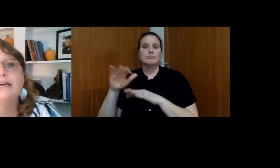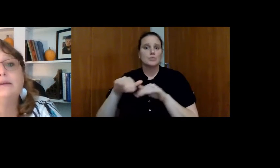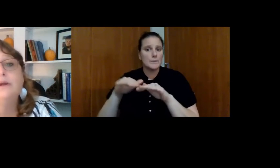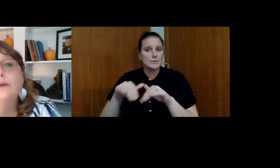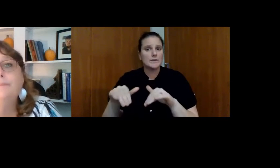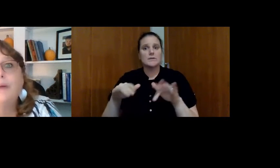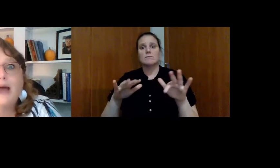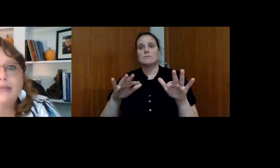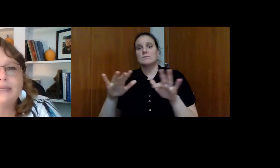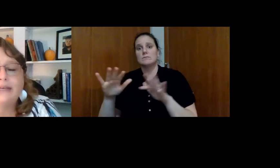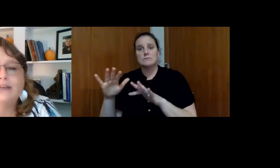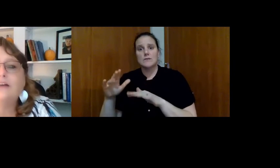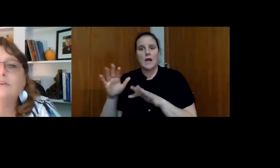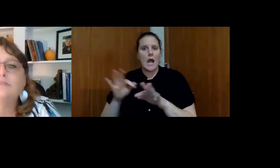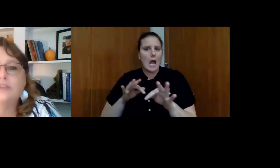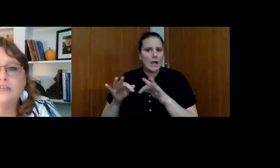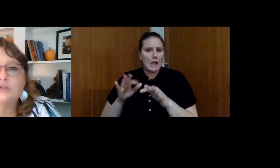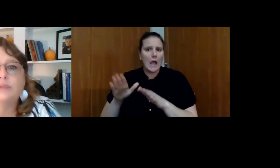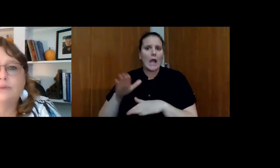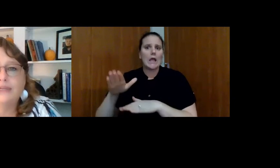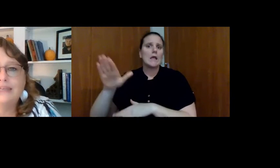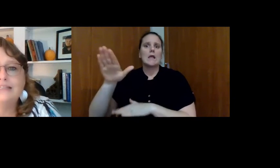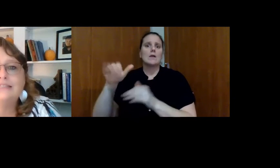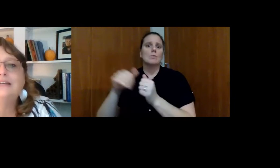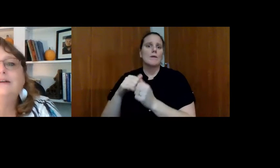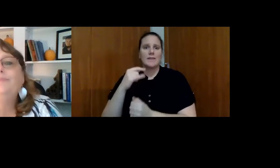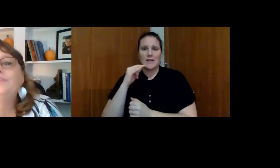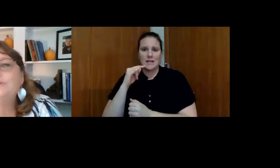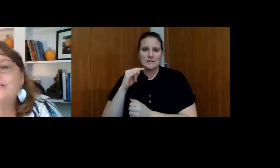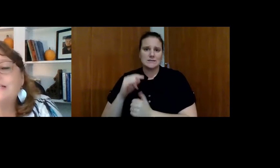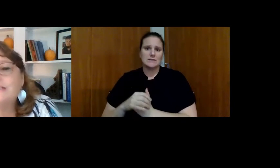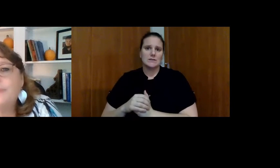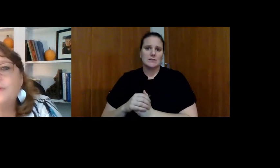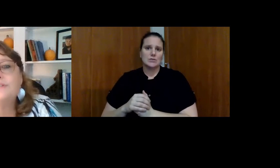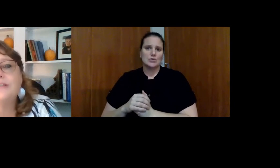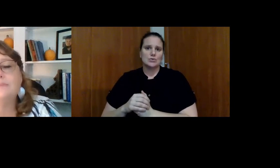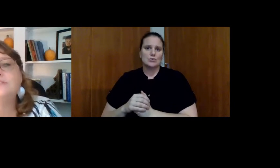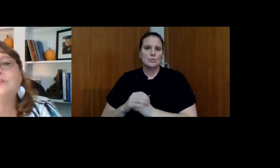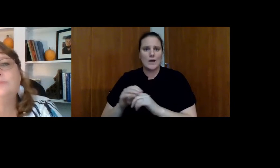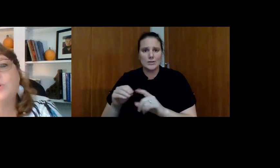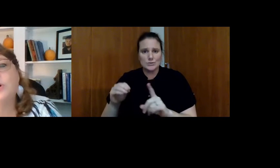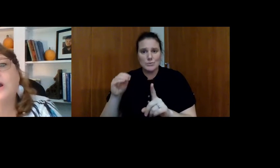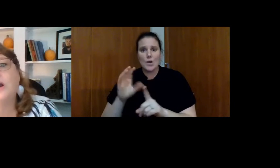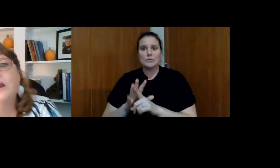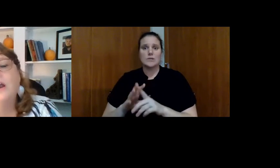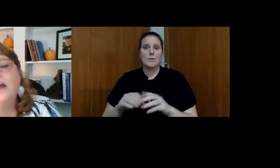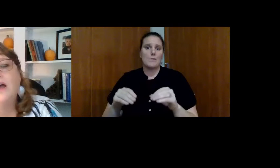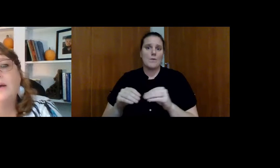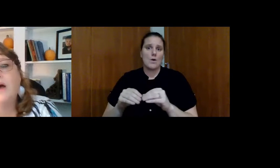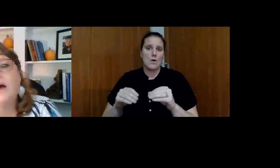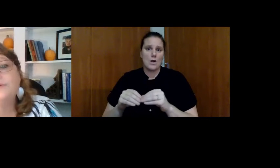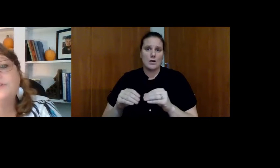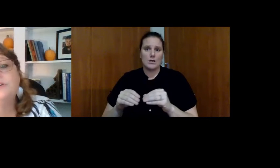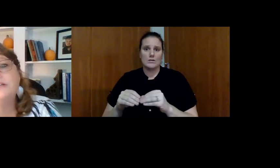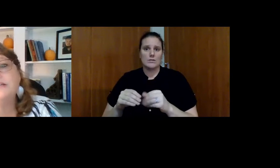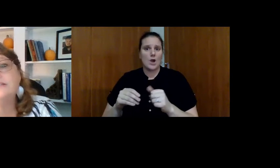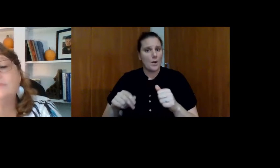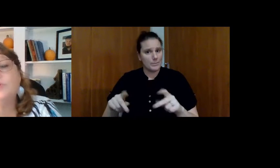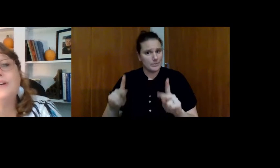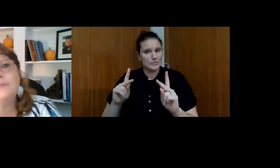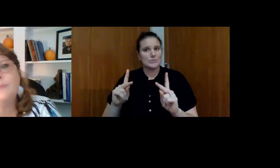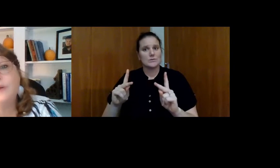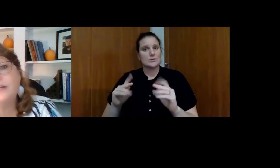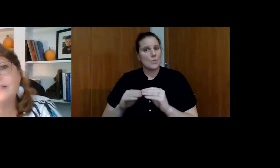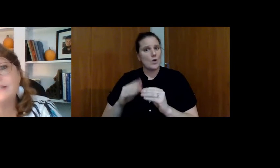them to more opportunities